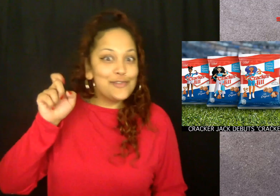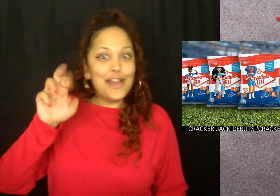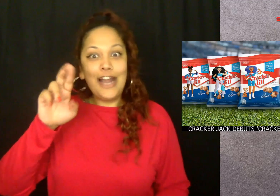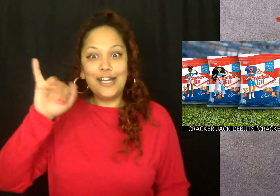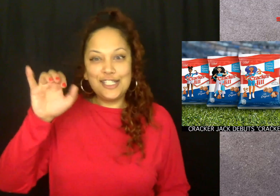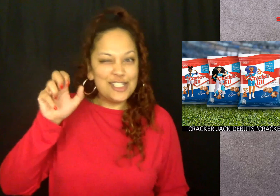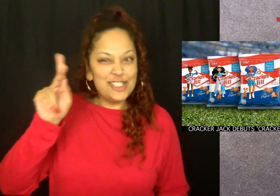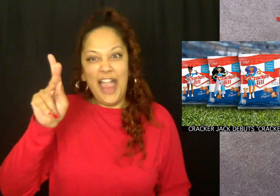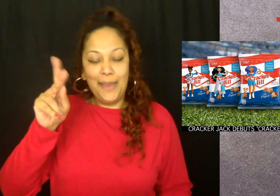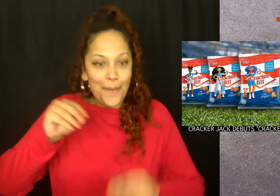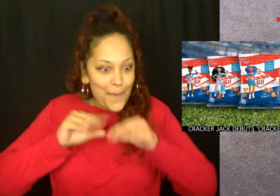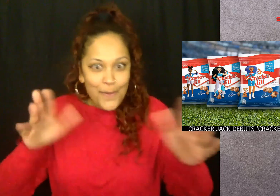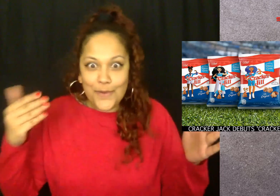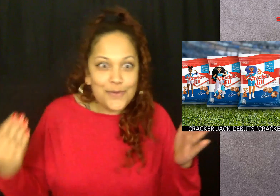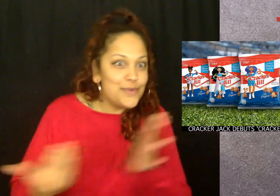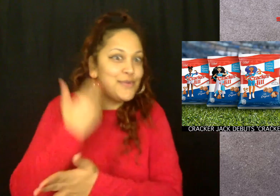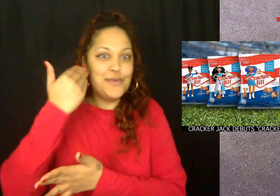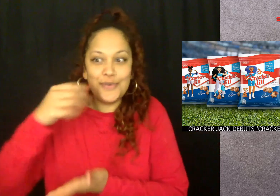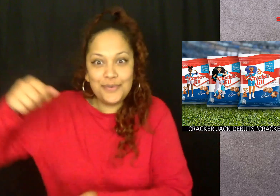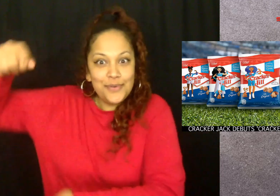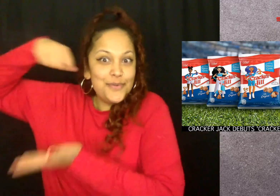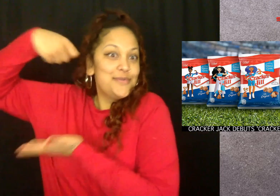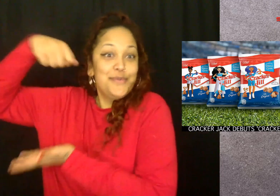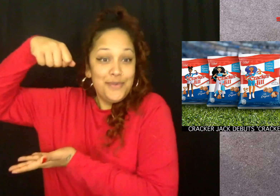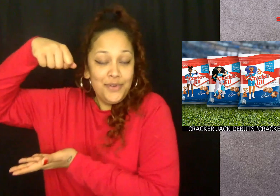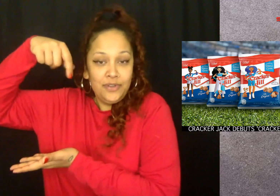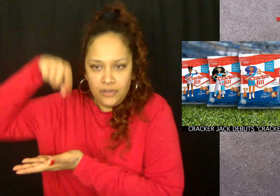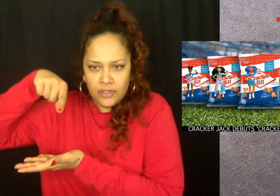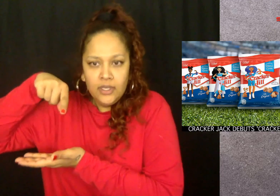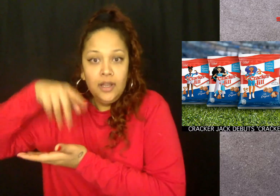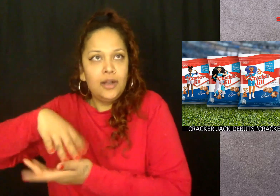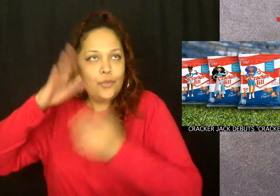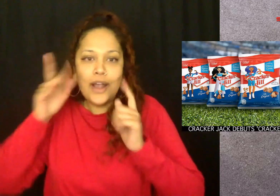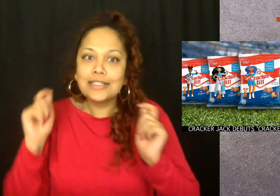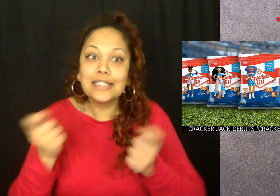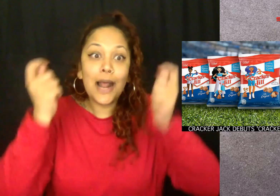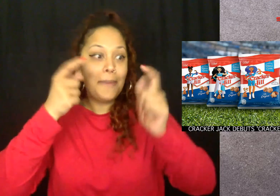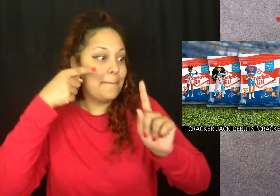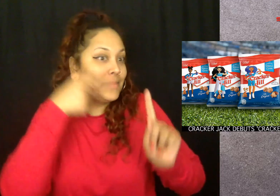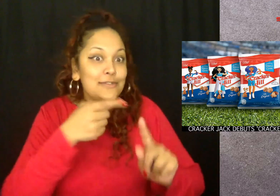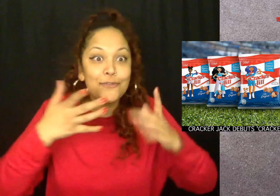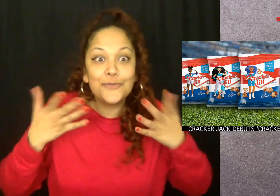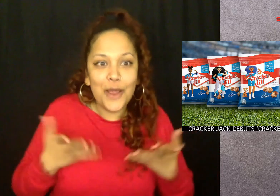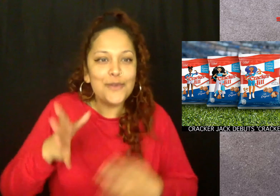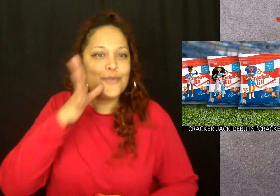Cracker Jack is debuting new packaging that will celebrate women in sports.